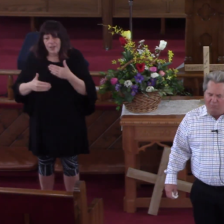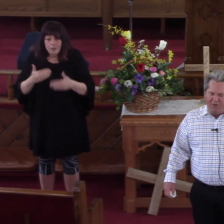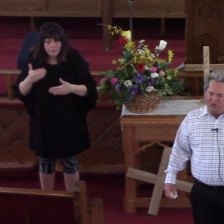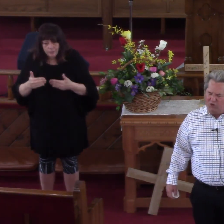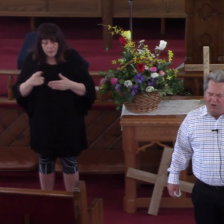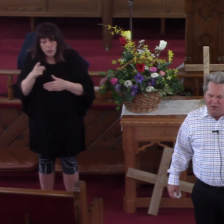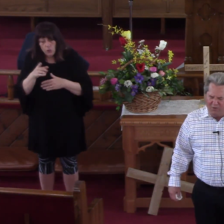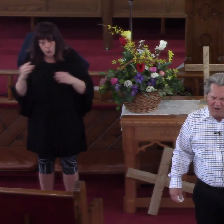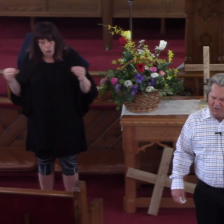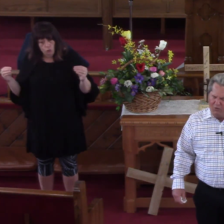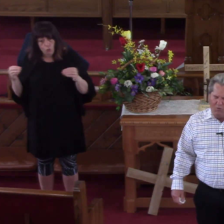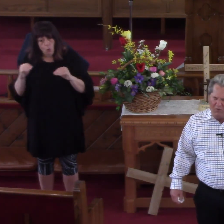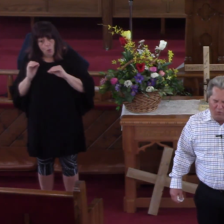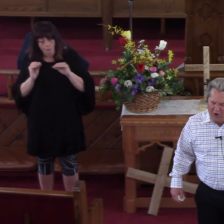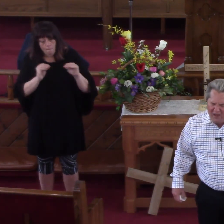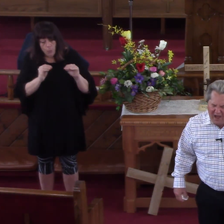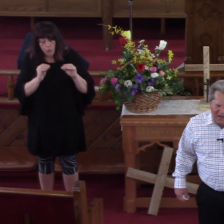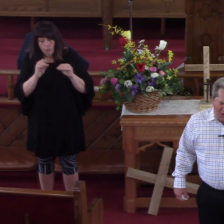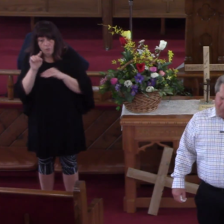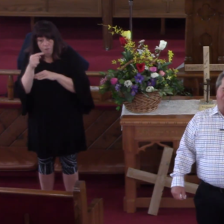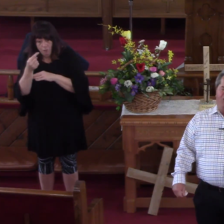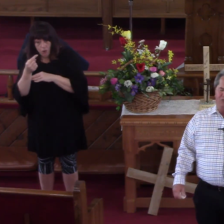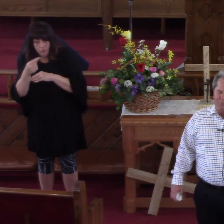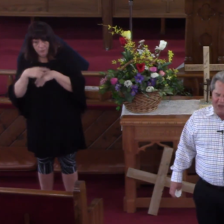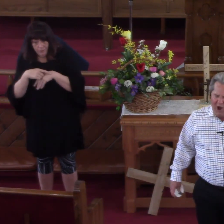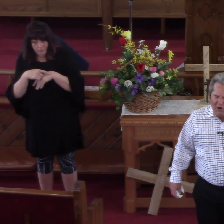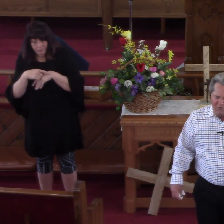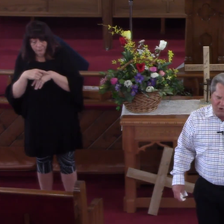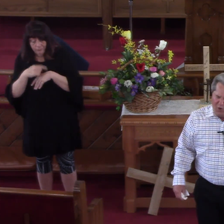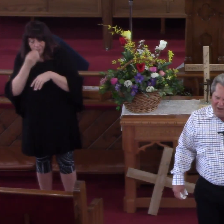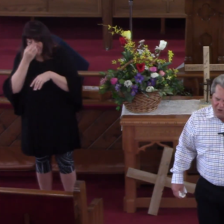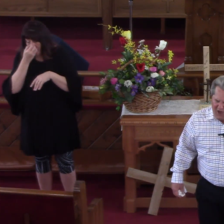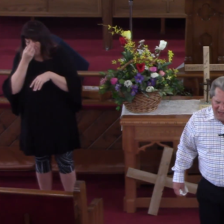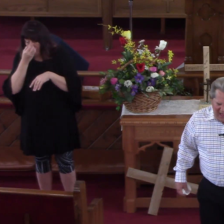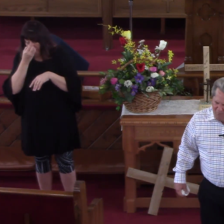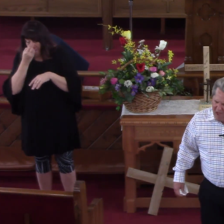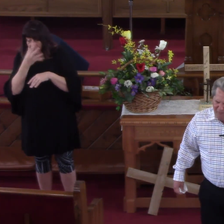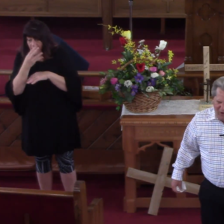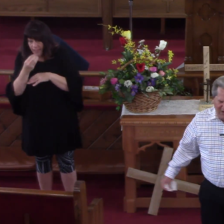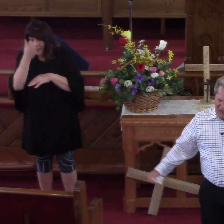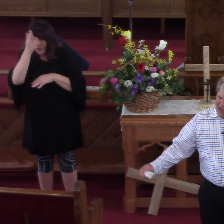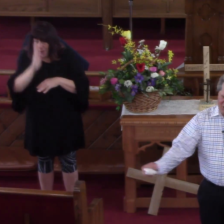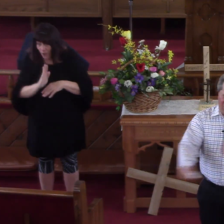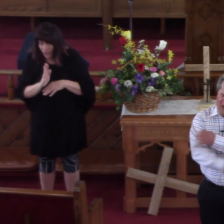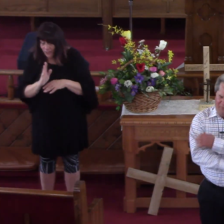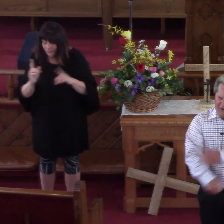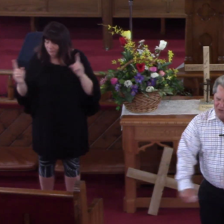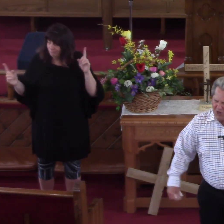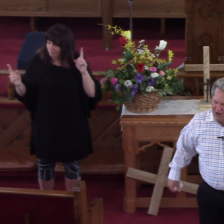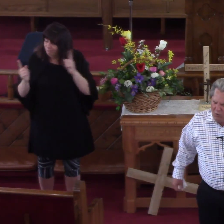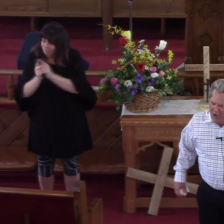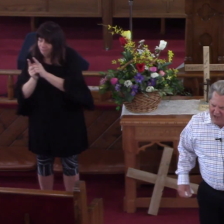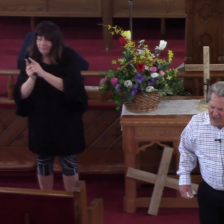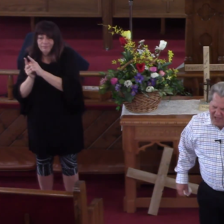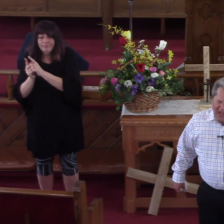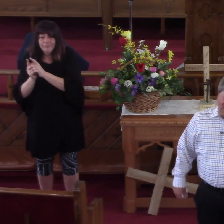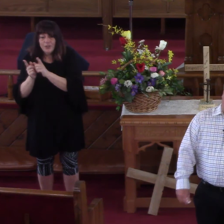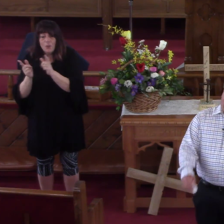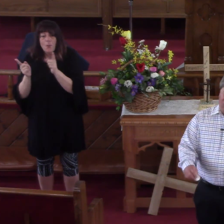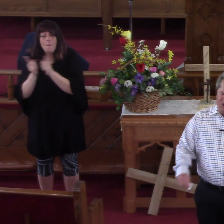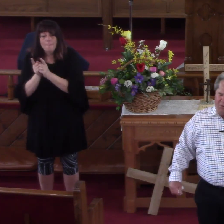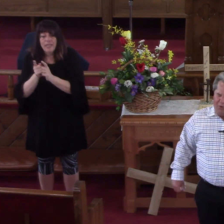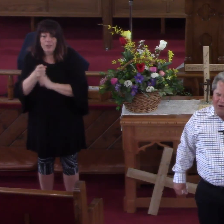you what, he'll meet you in the middle of the way. Put those big arms around you and my friend, kiss every sin away.